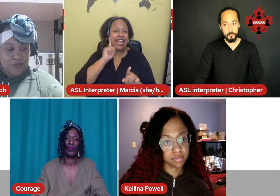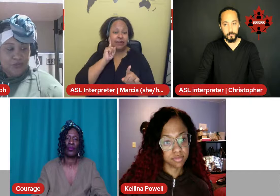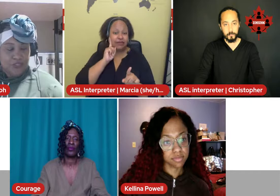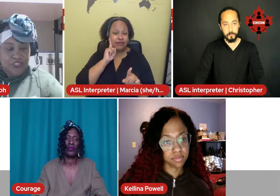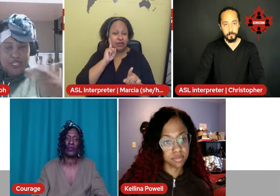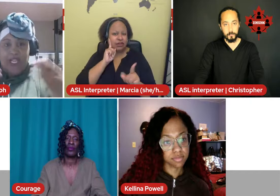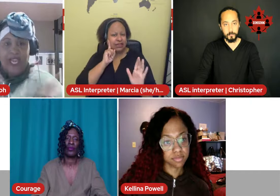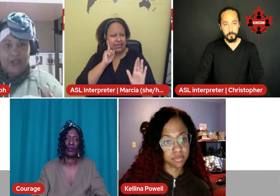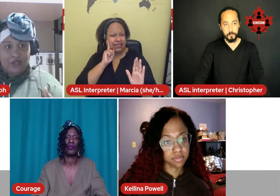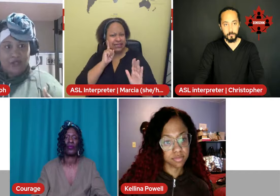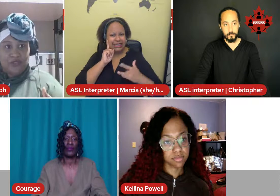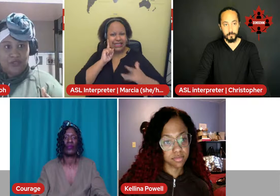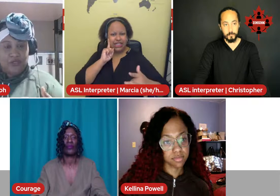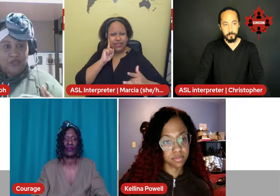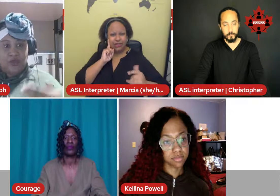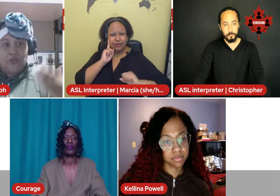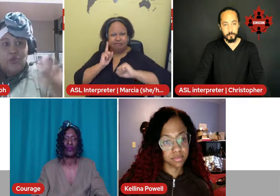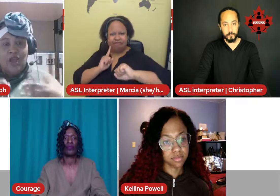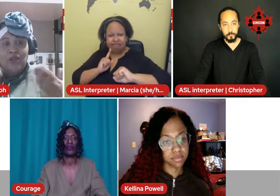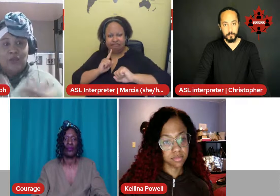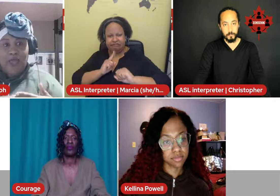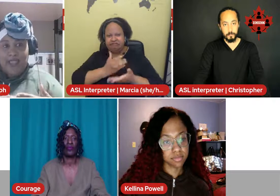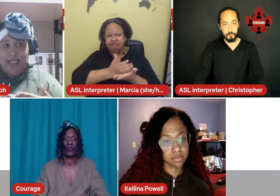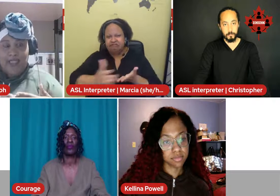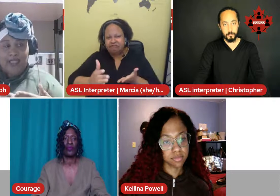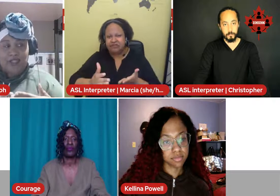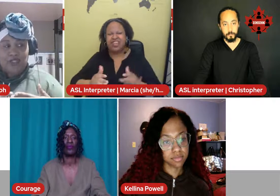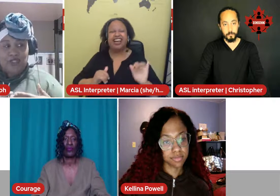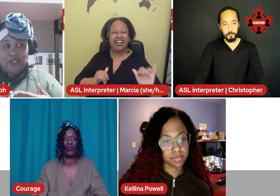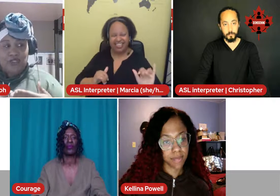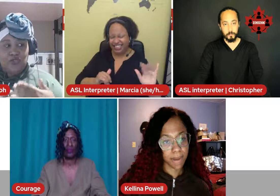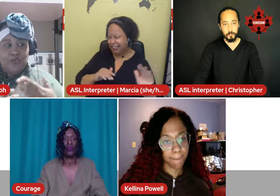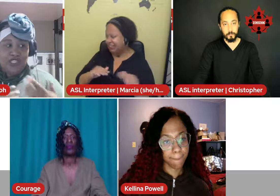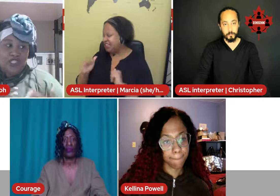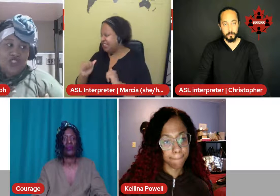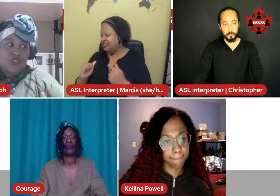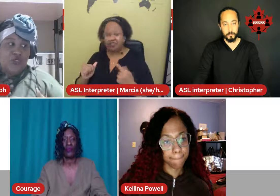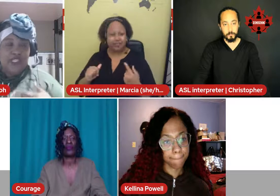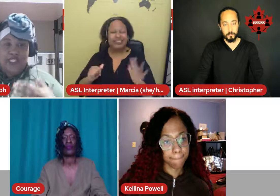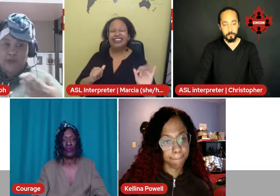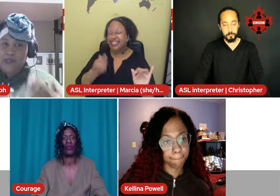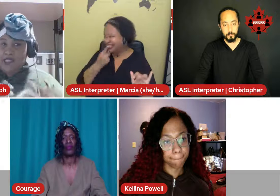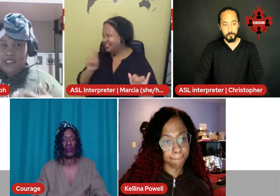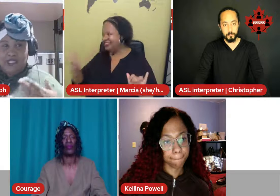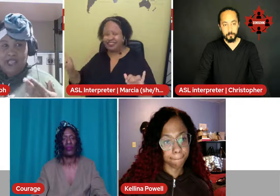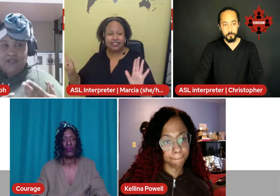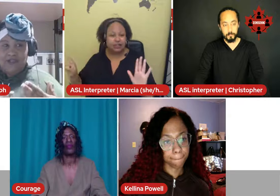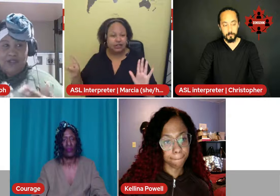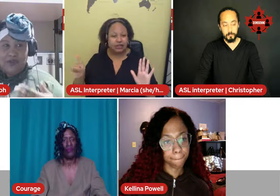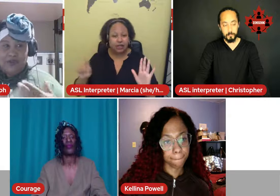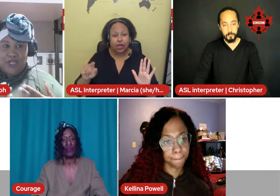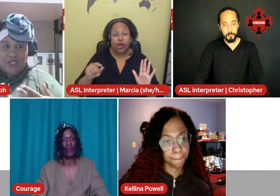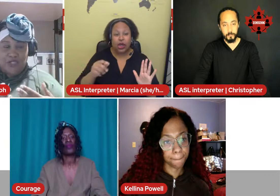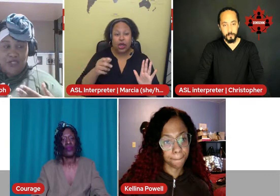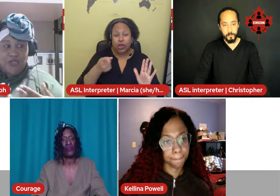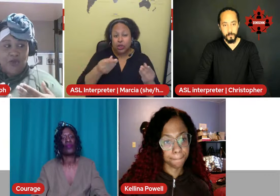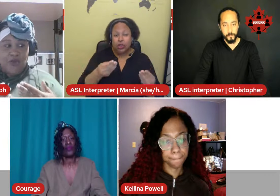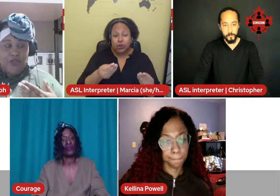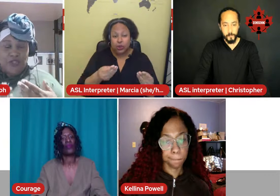shut out or walk away. And you mentioned you don't experience that very much with